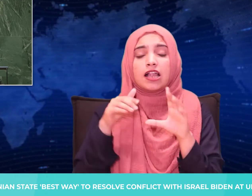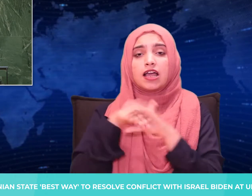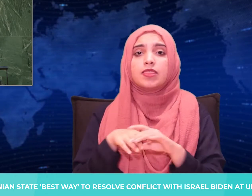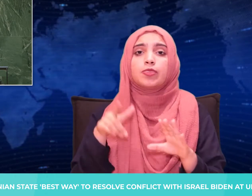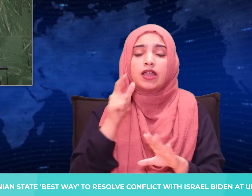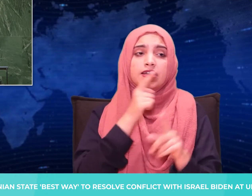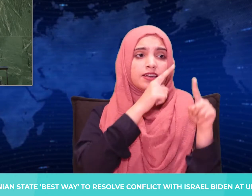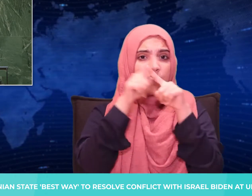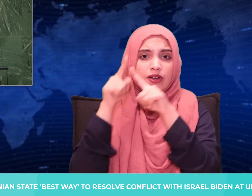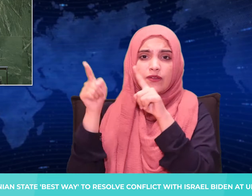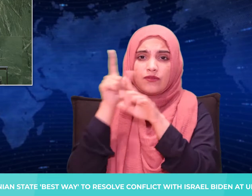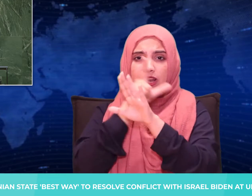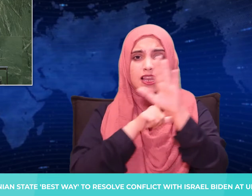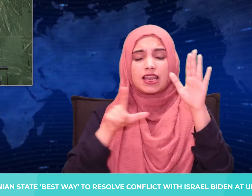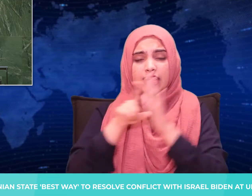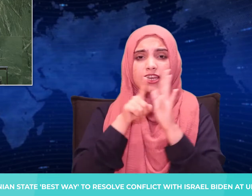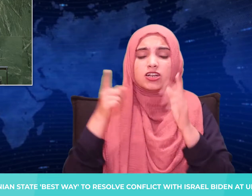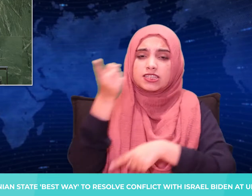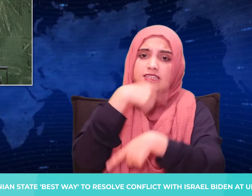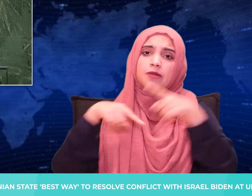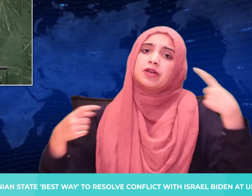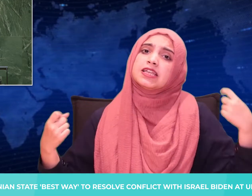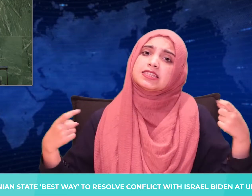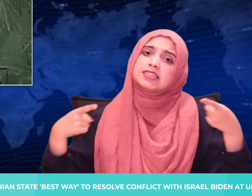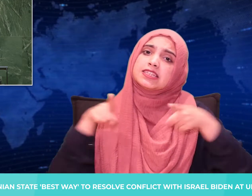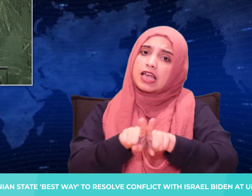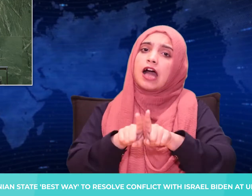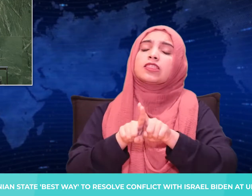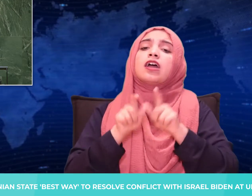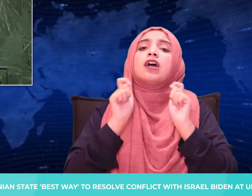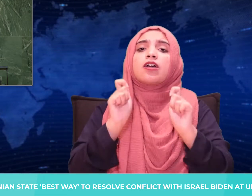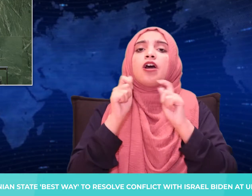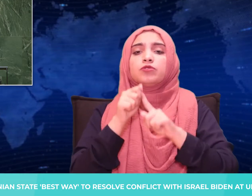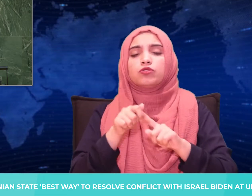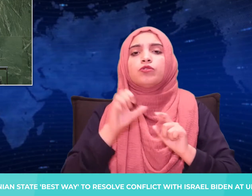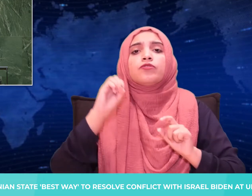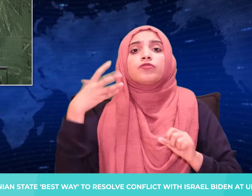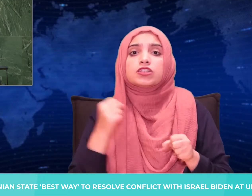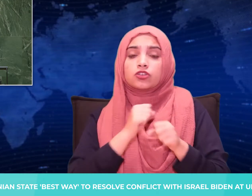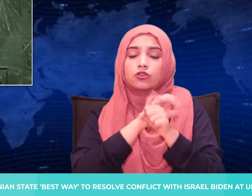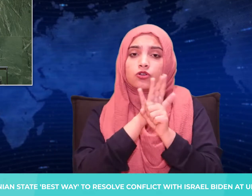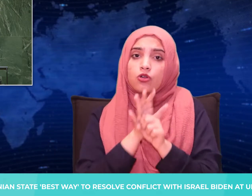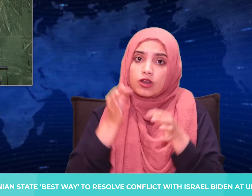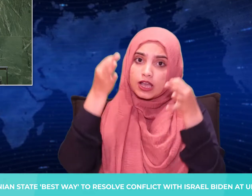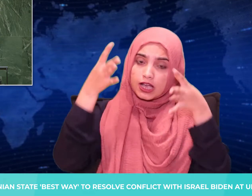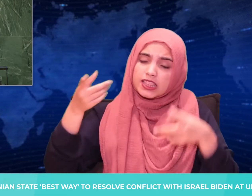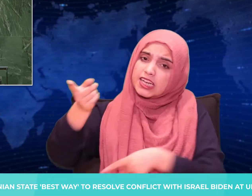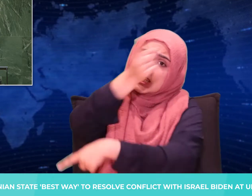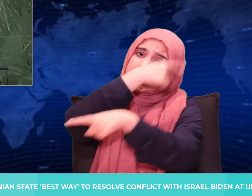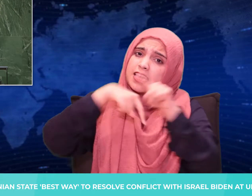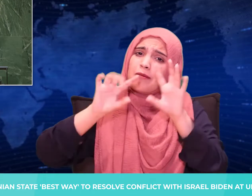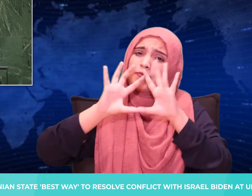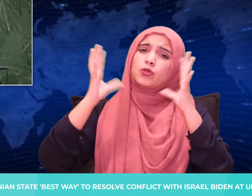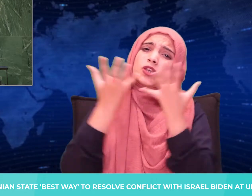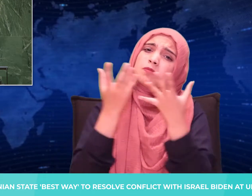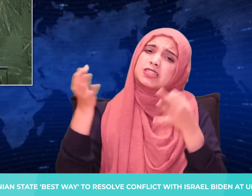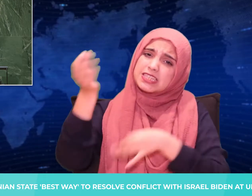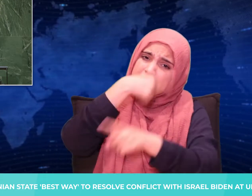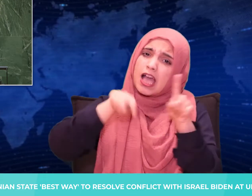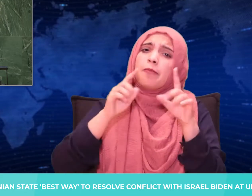fight a raging coronavirus pandemic, a warming planet, and cyber threat. He said the United